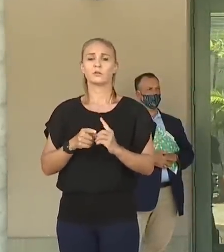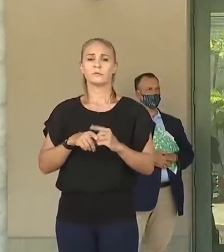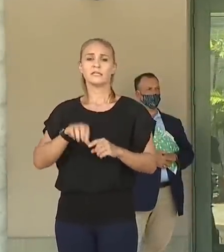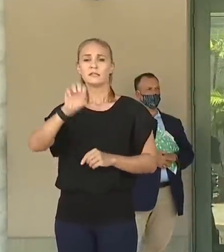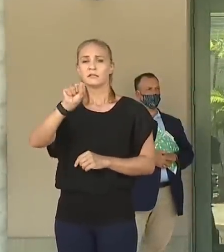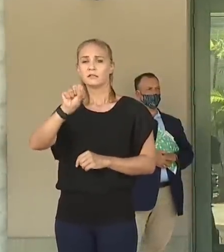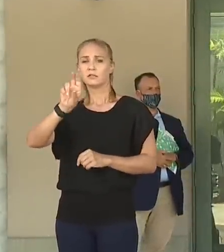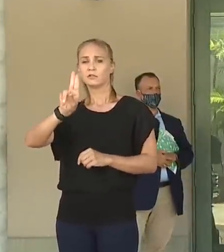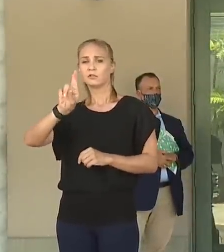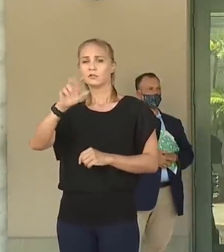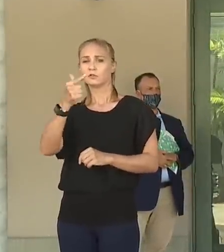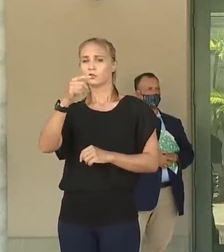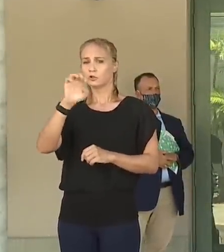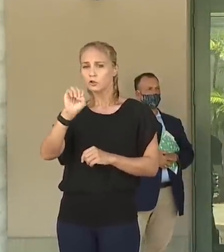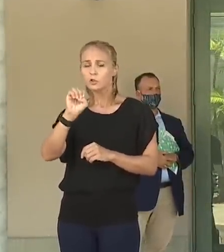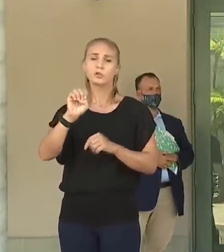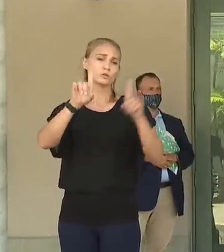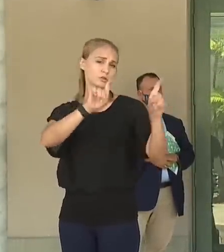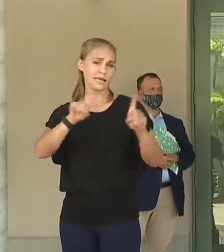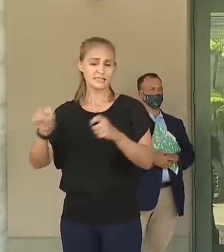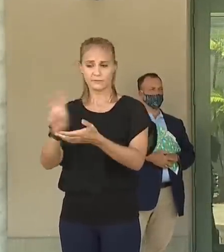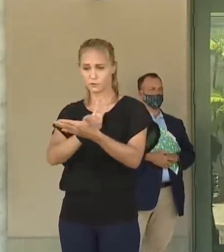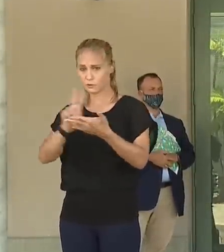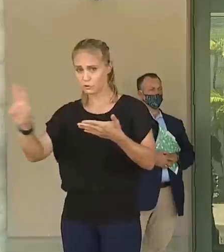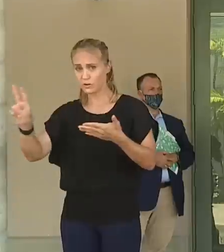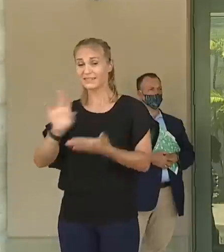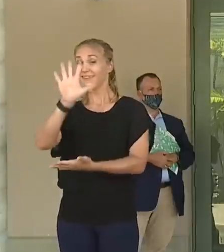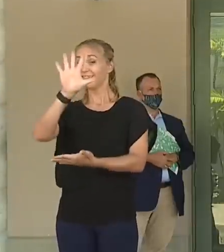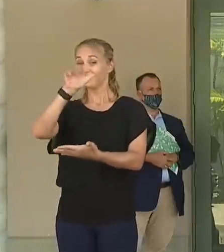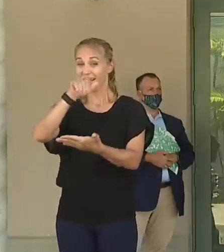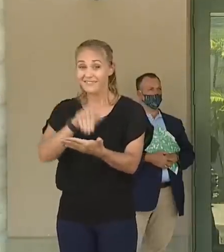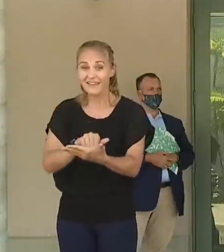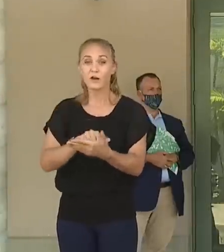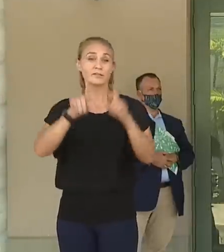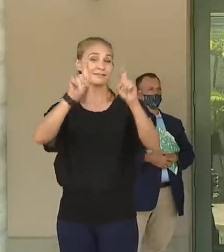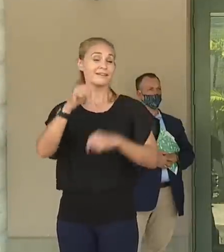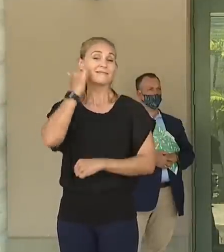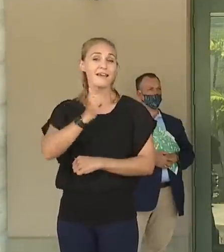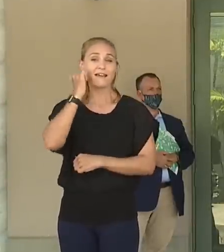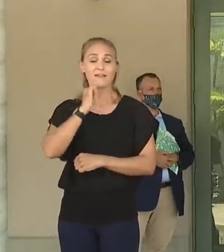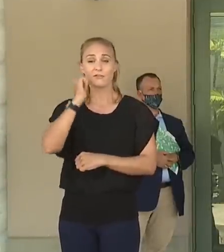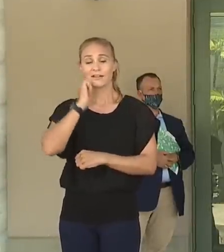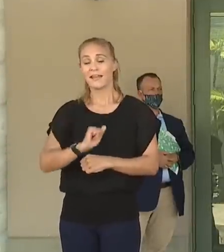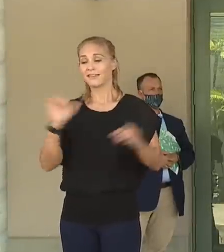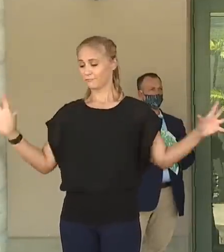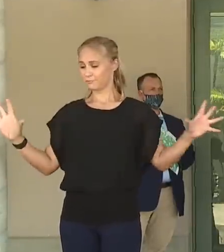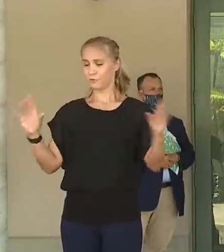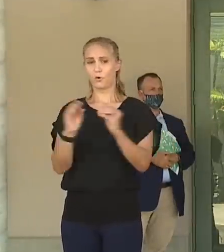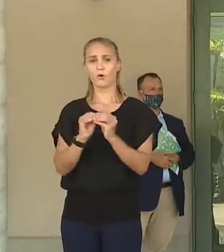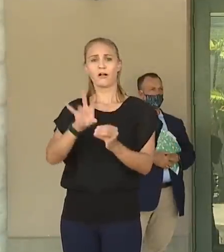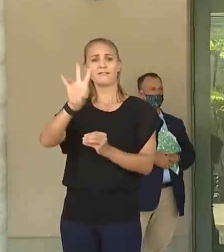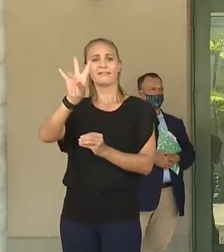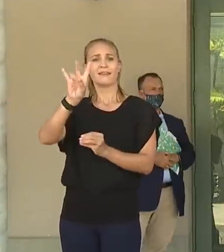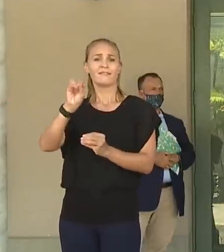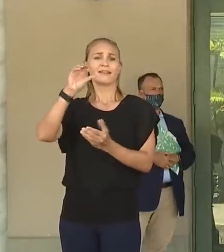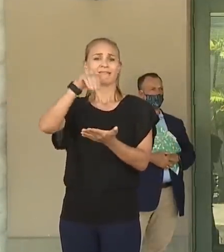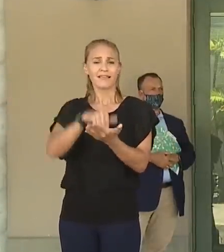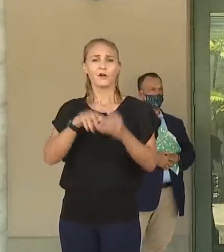for the next two weeks. 5,000 tests a day. That's 70,000 tests in 14 days.